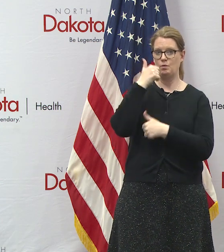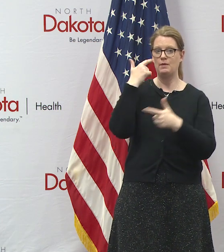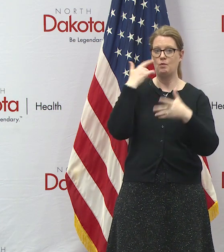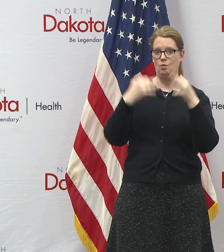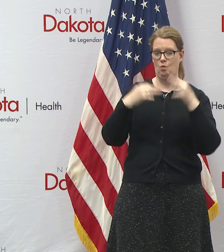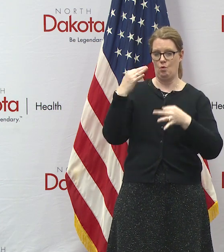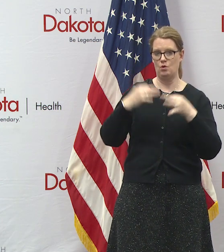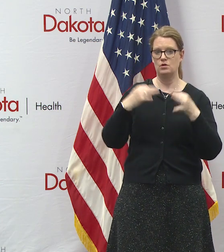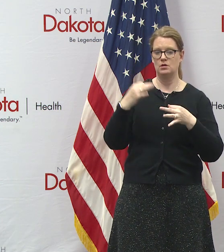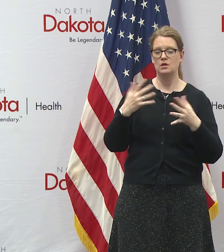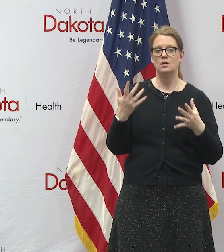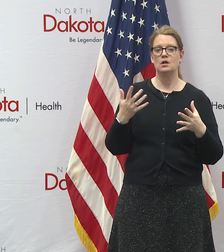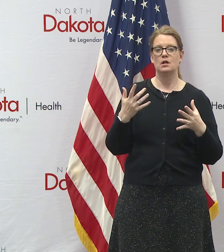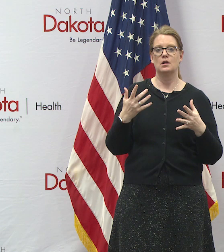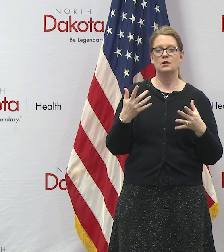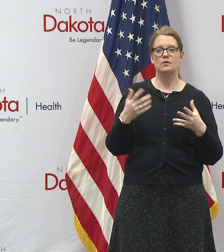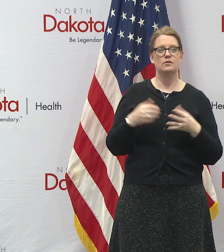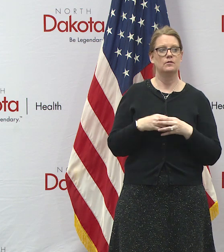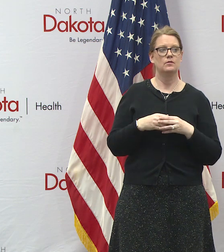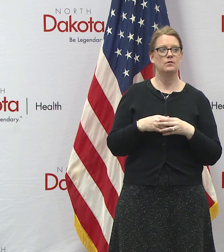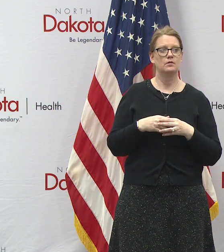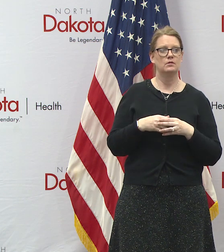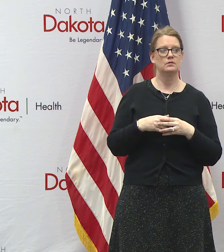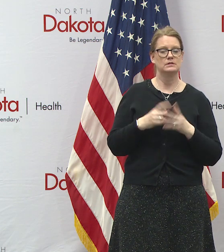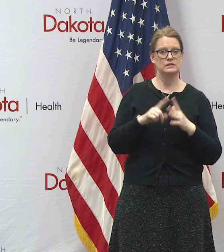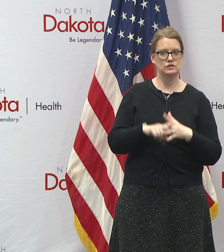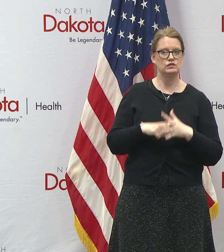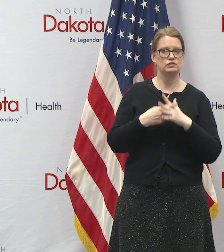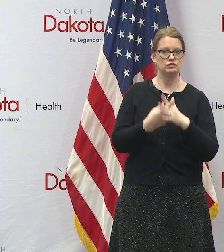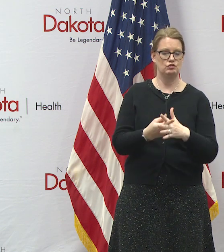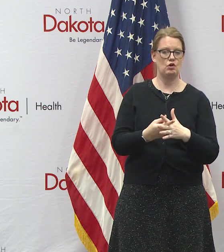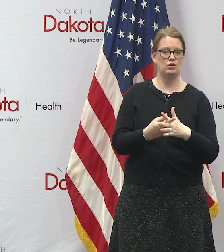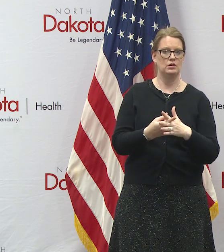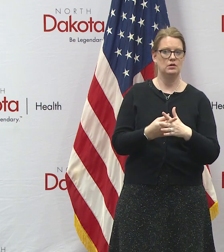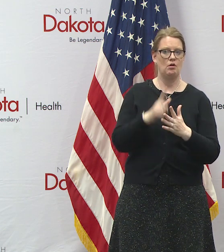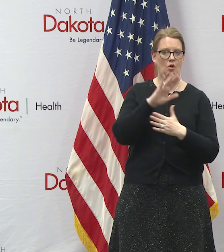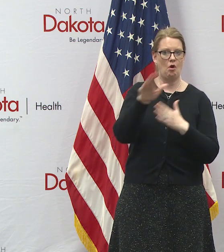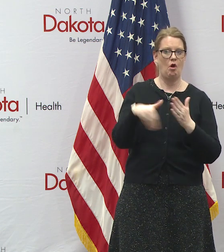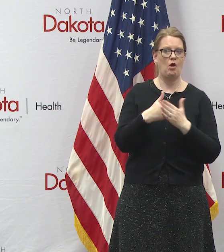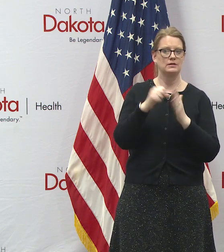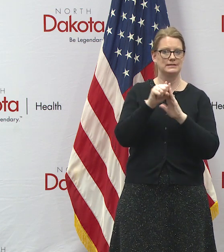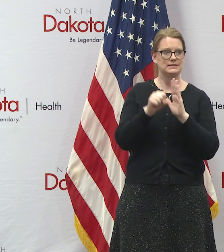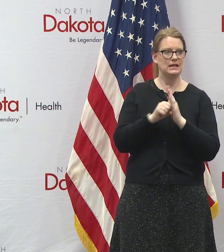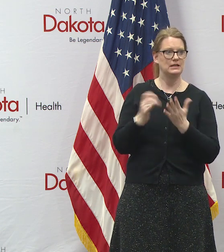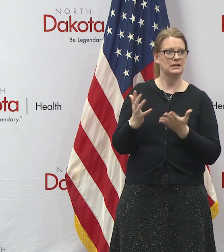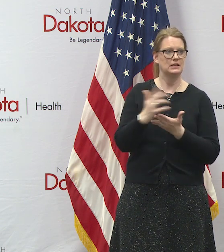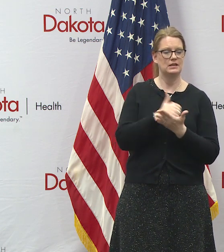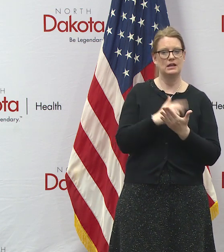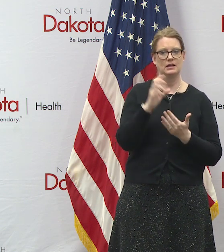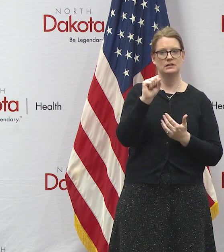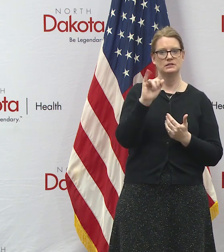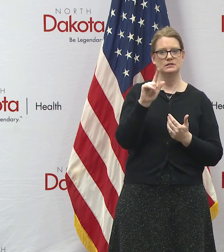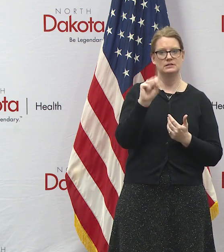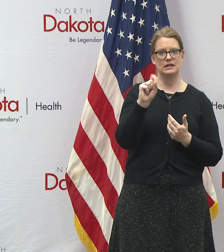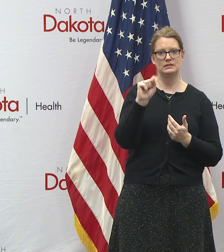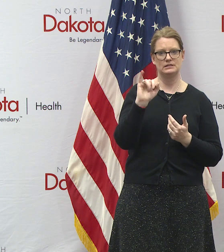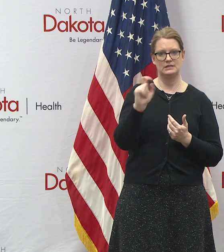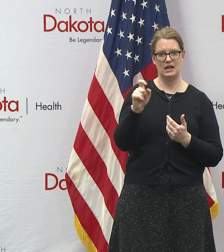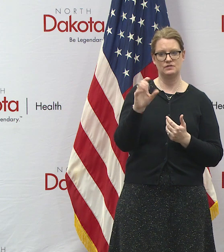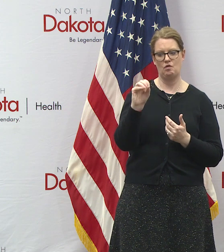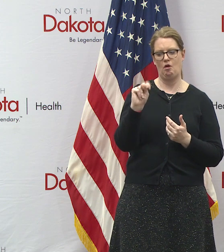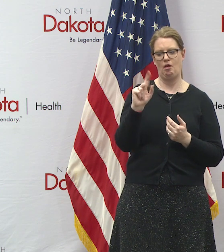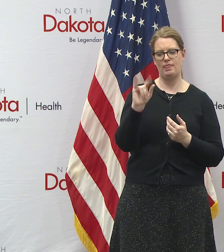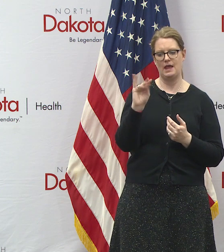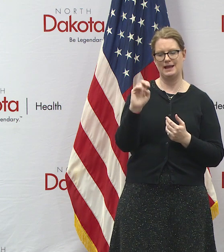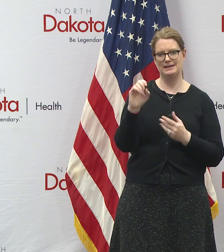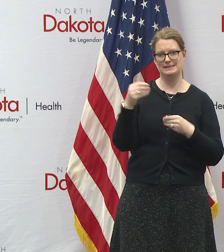a few years ago that paved the way for all states to collect sales tax on online sales because